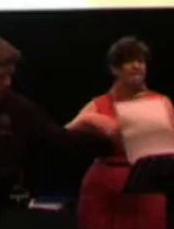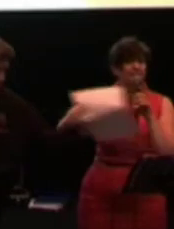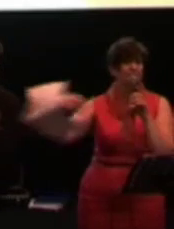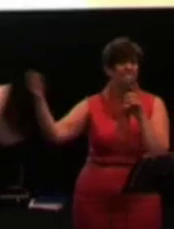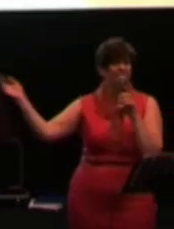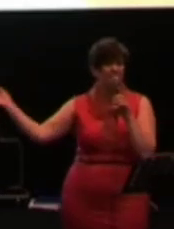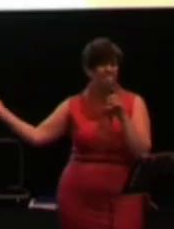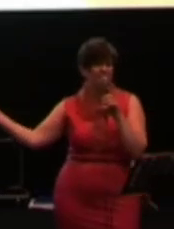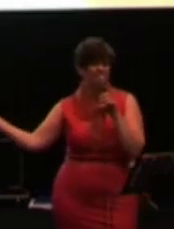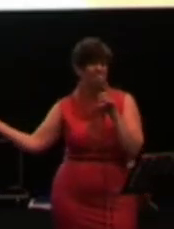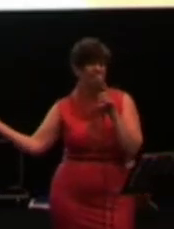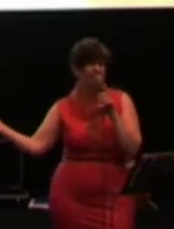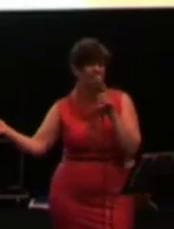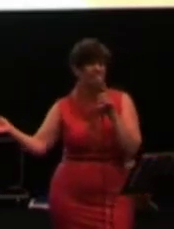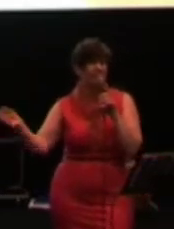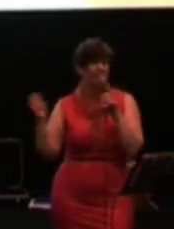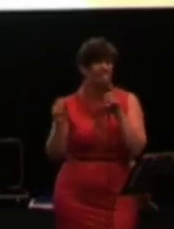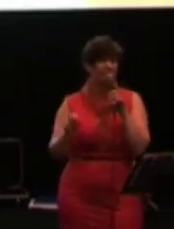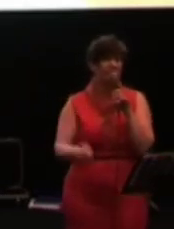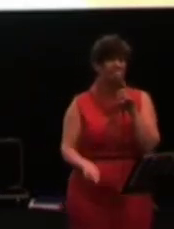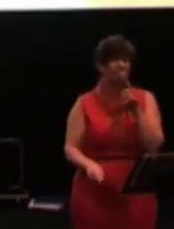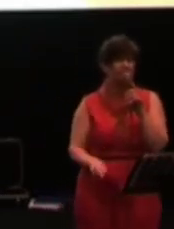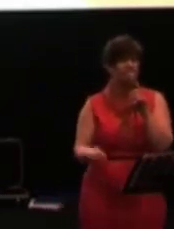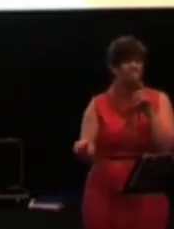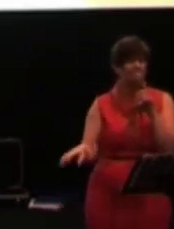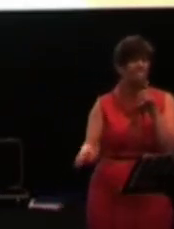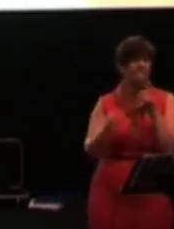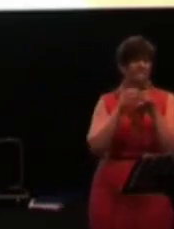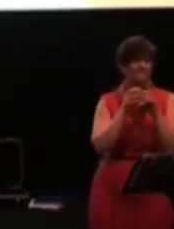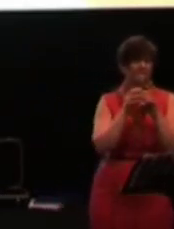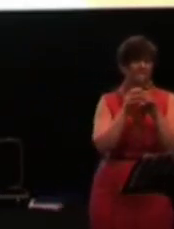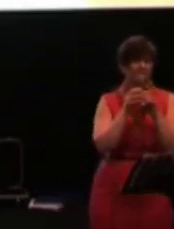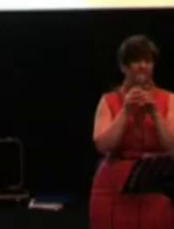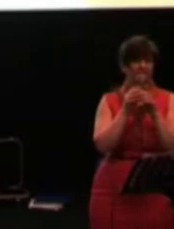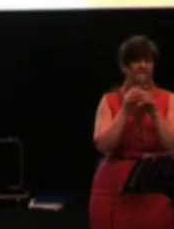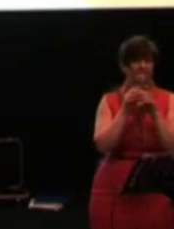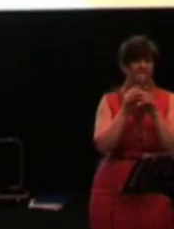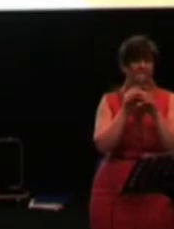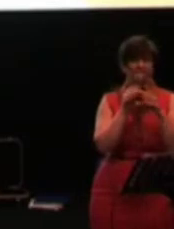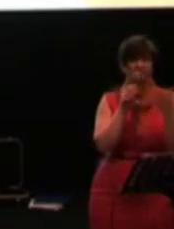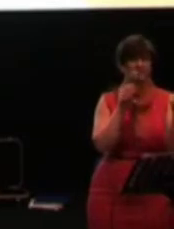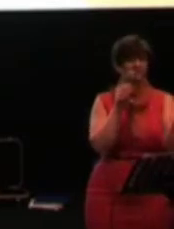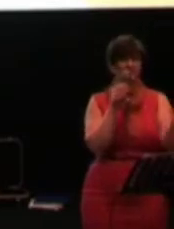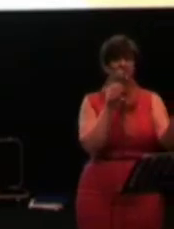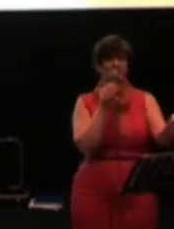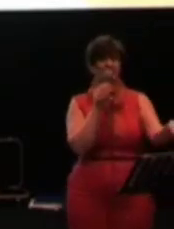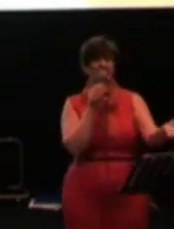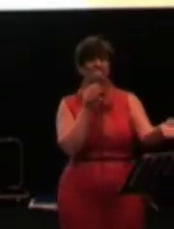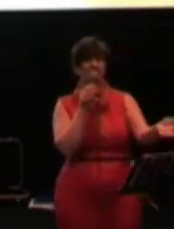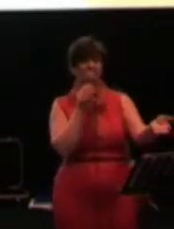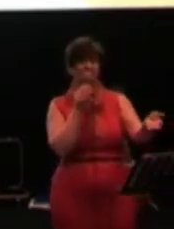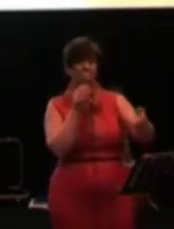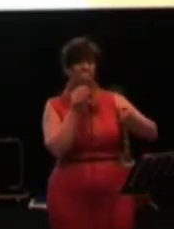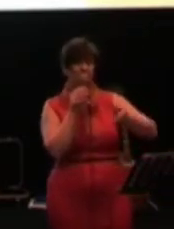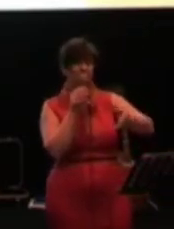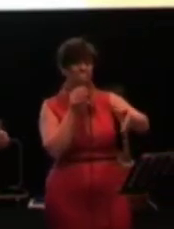He ended up running away with everything. And leaving her with $2 in the car. And that was it. She was ready to give